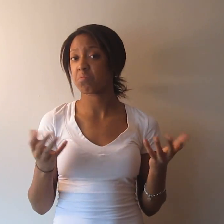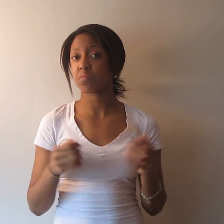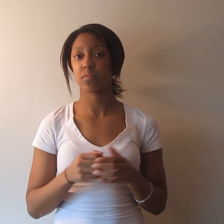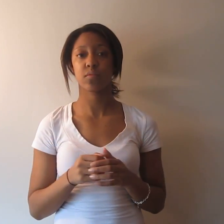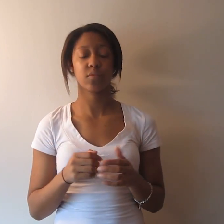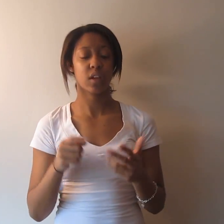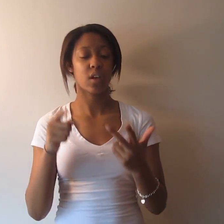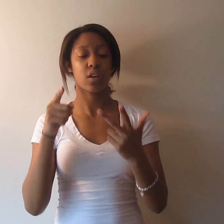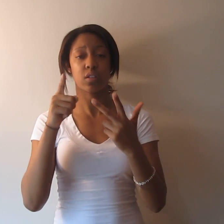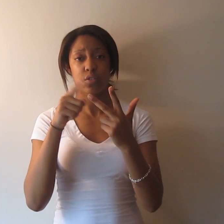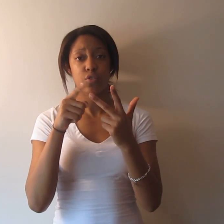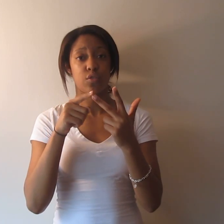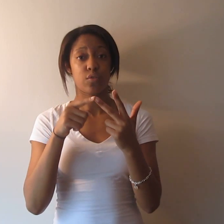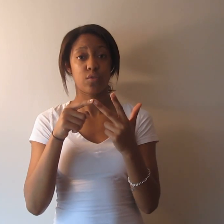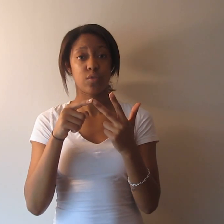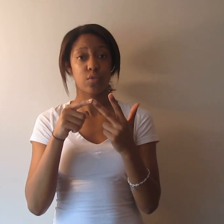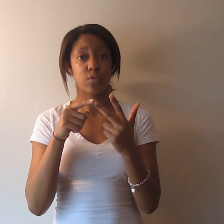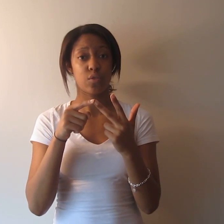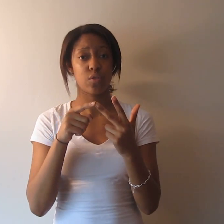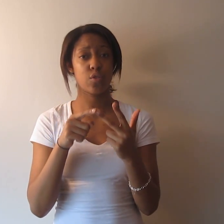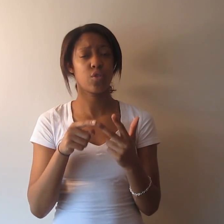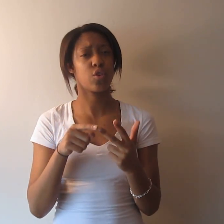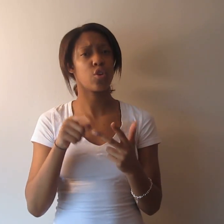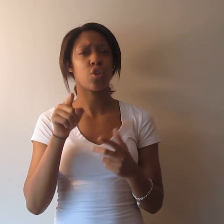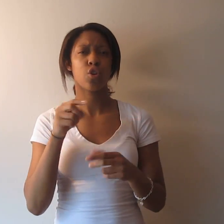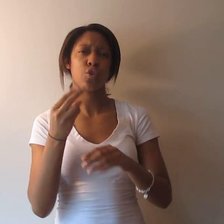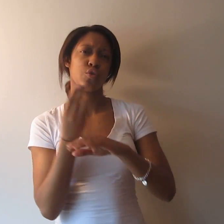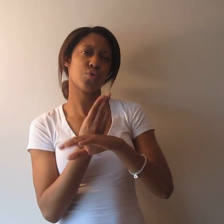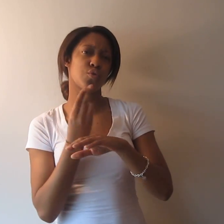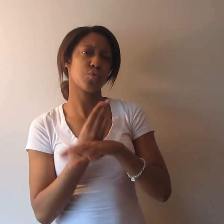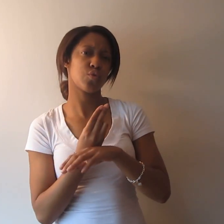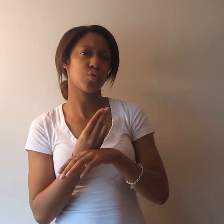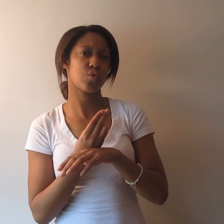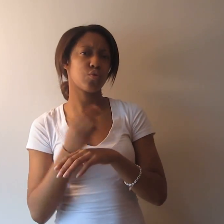Third, do you use any audible technology, such as an FM loop?